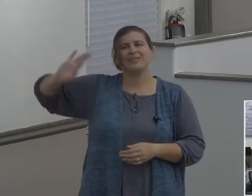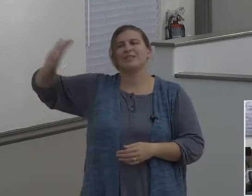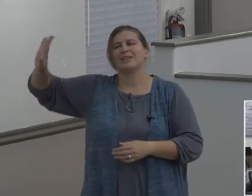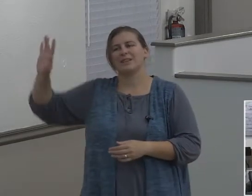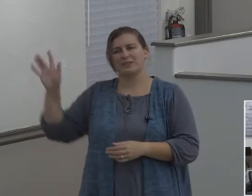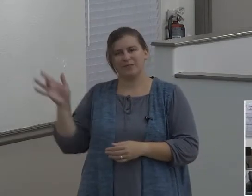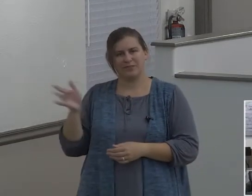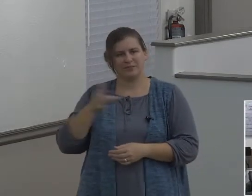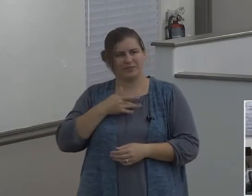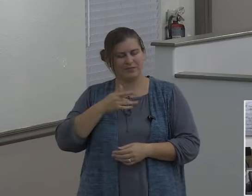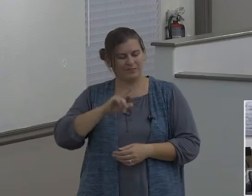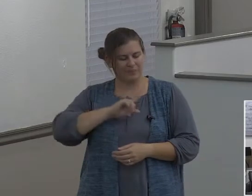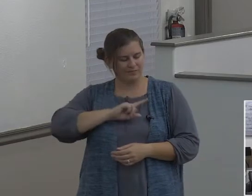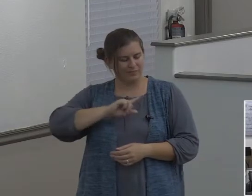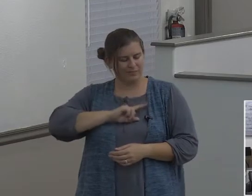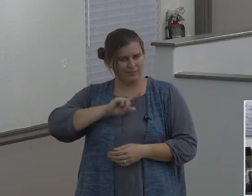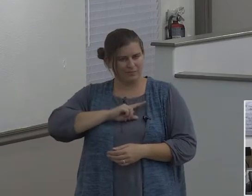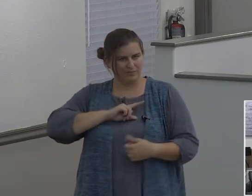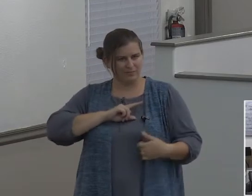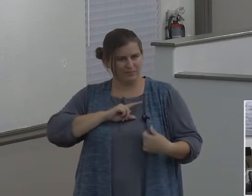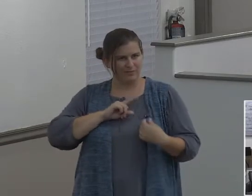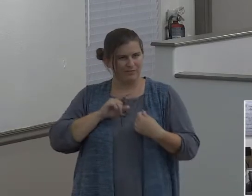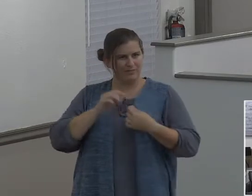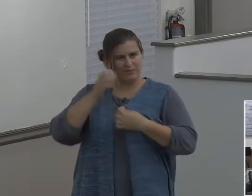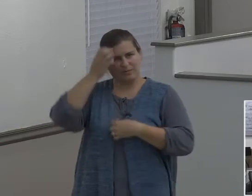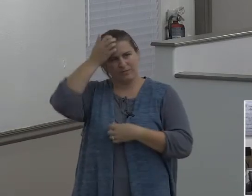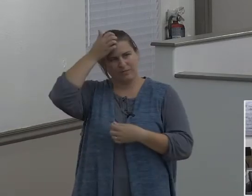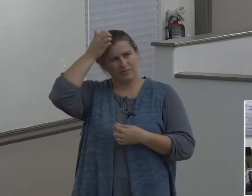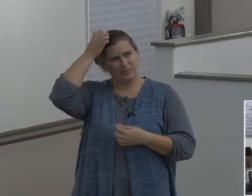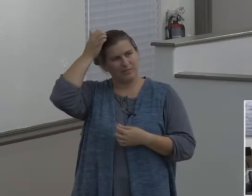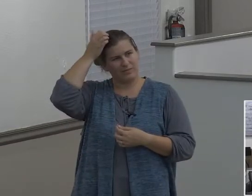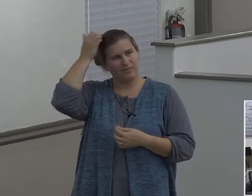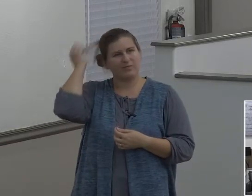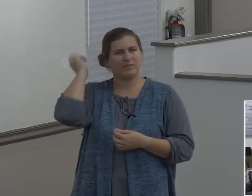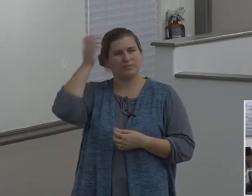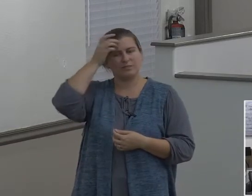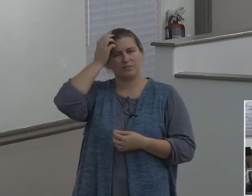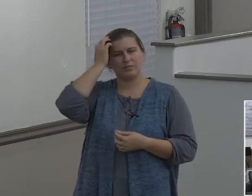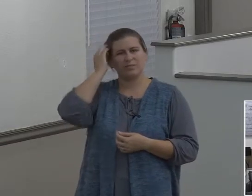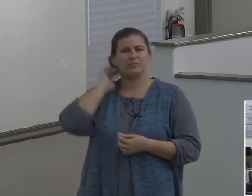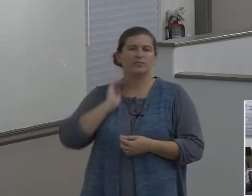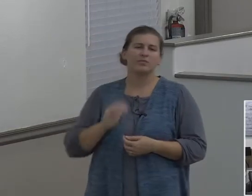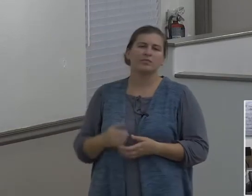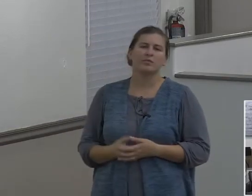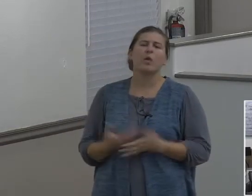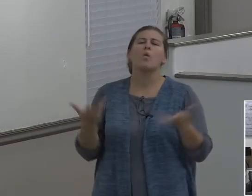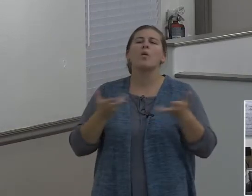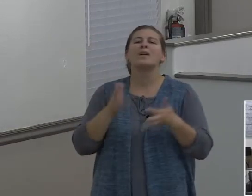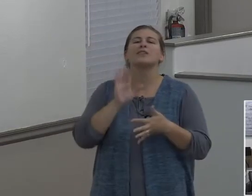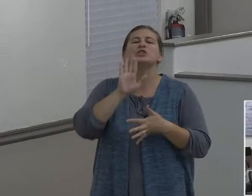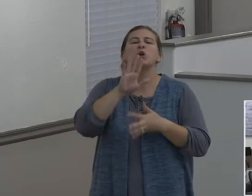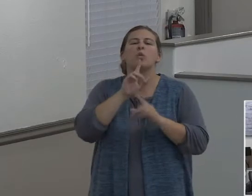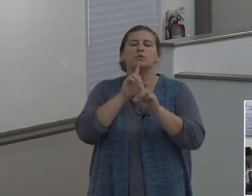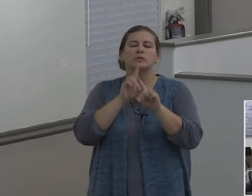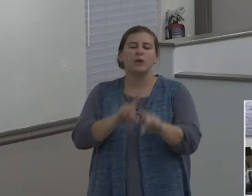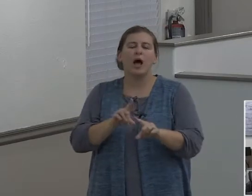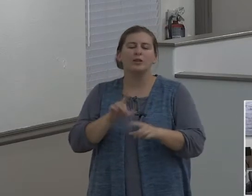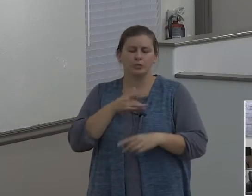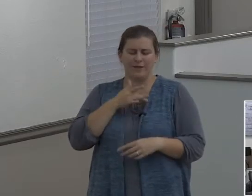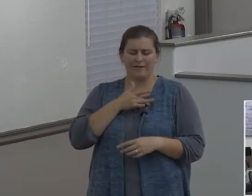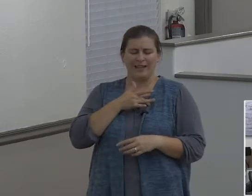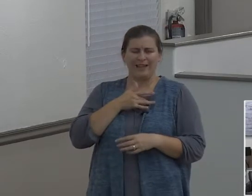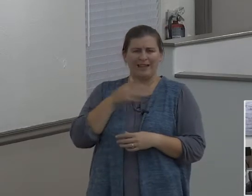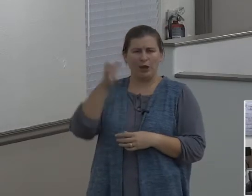what's our response when we're smitten in our conscience about something? Do we get irritated at that?